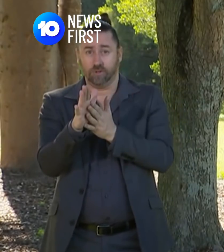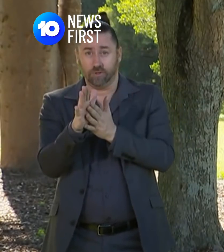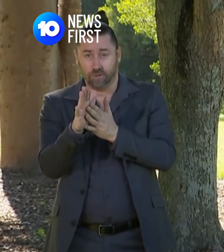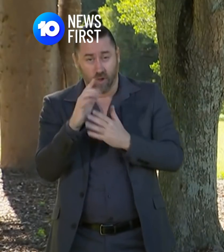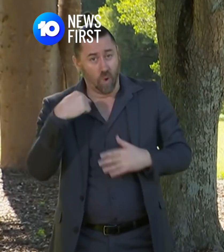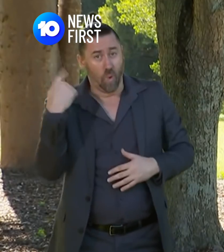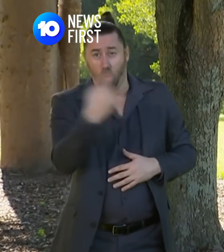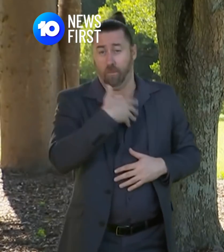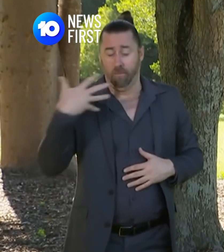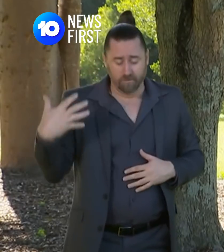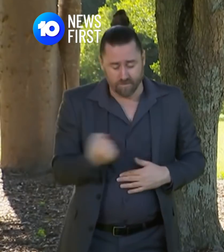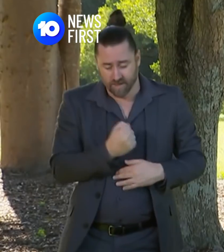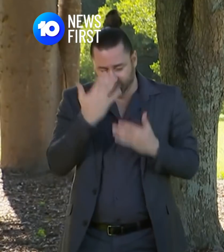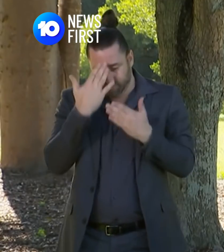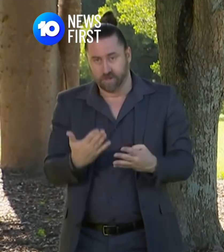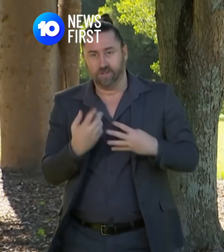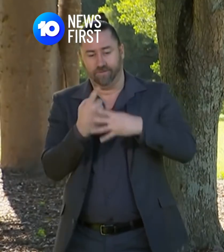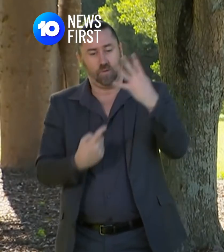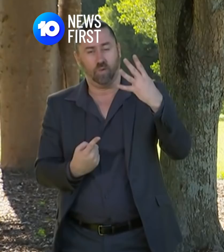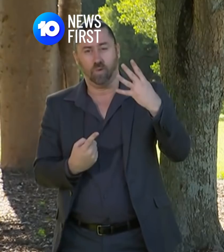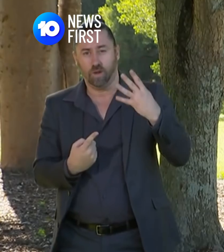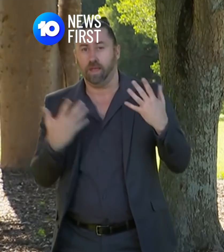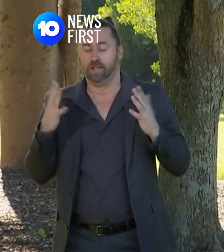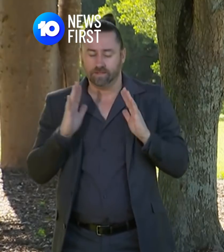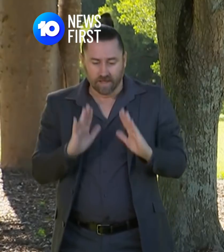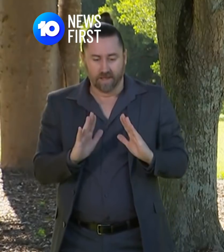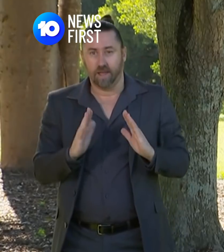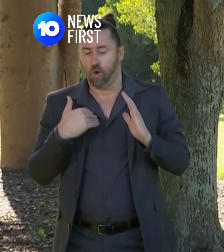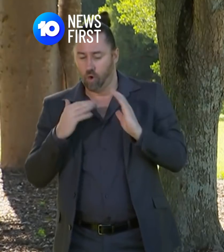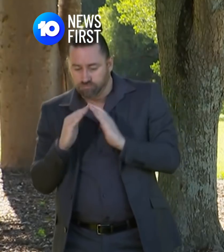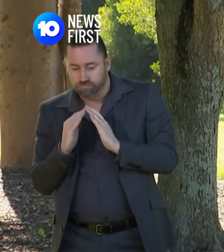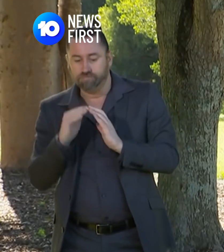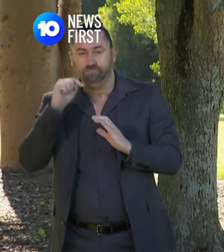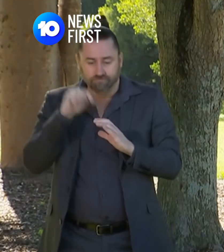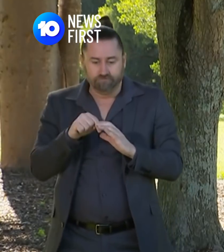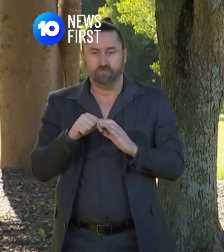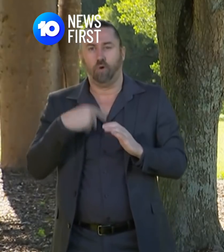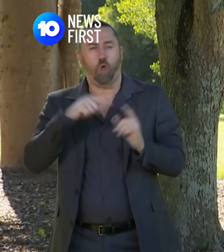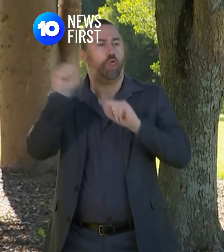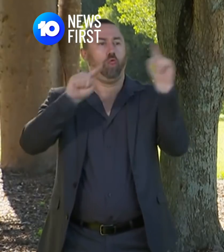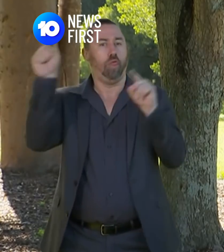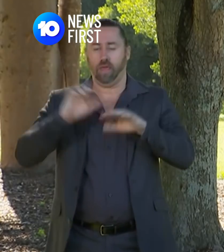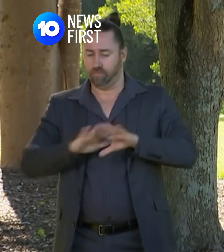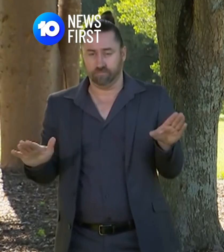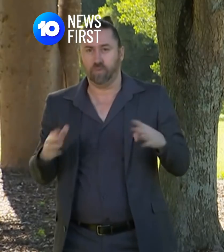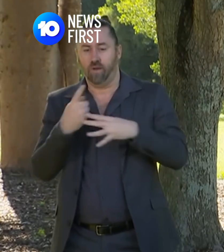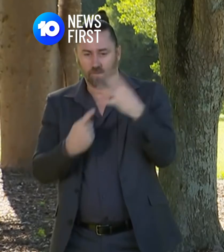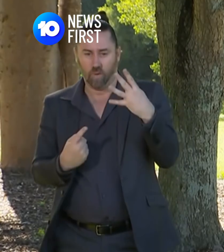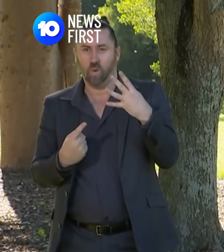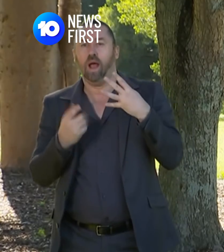required to follow those same requirements that is to stay wherever they are except for those four reasons.